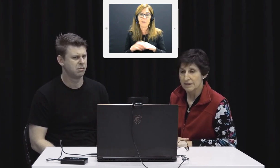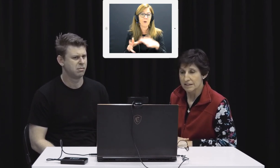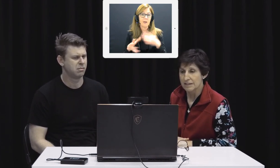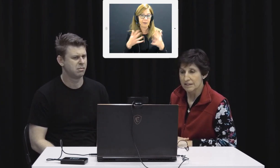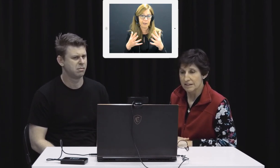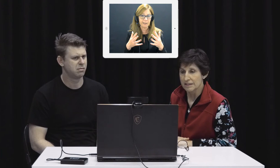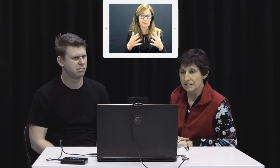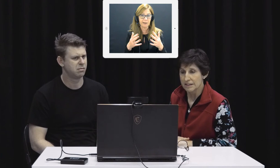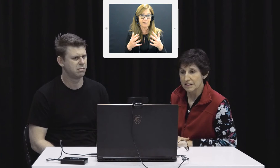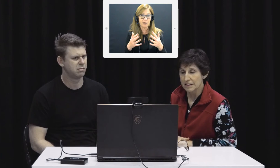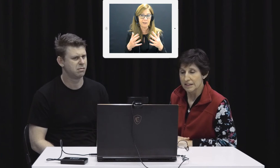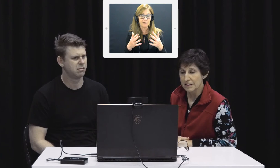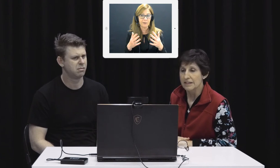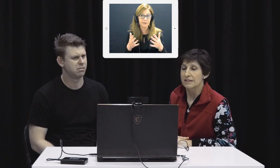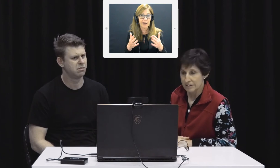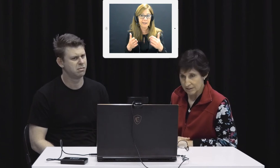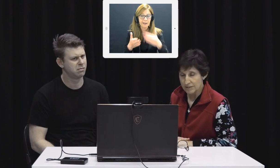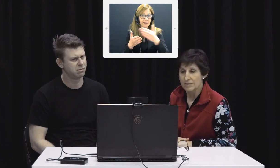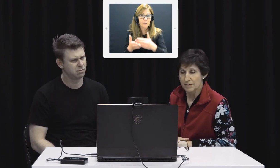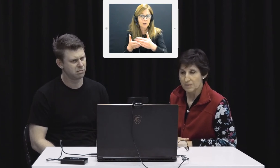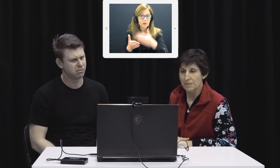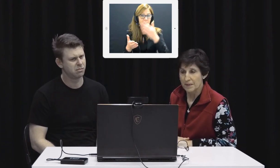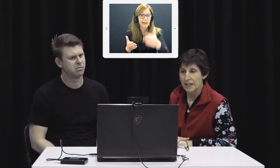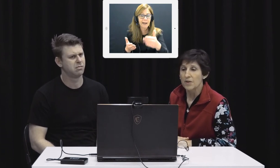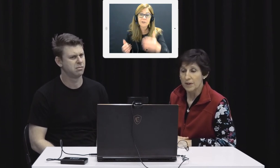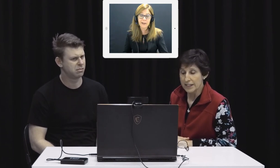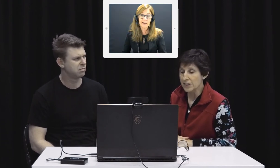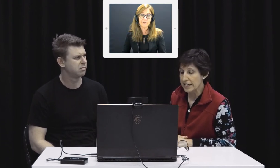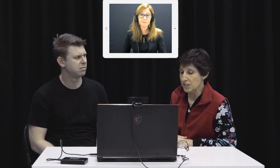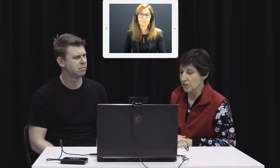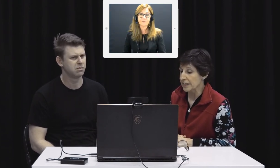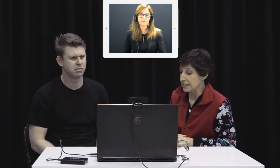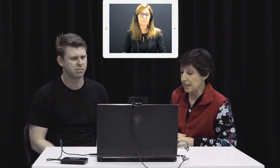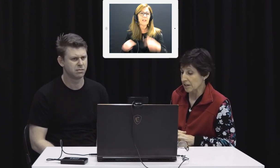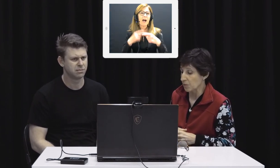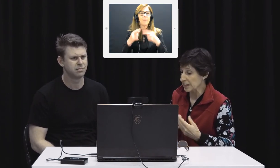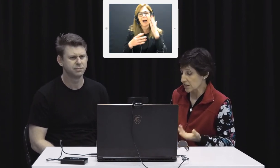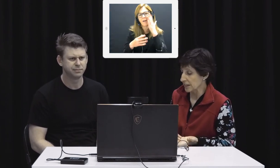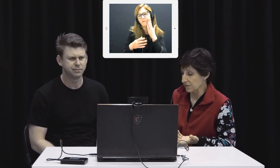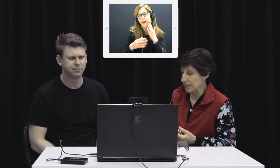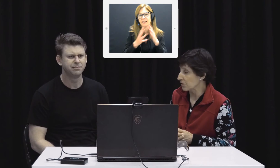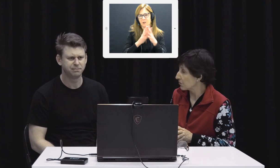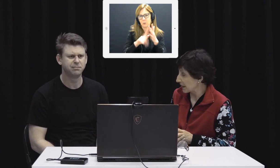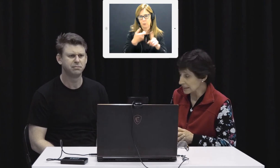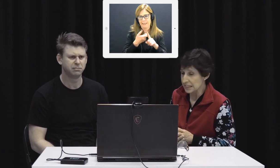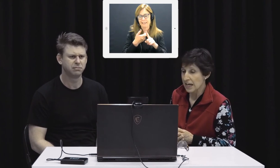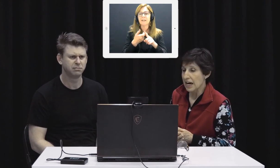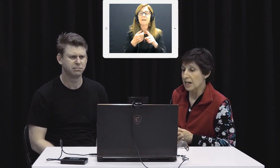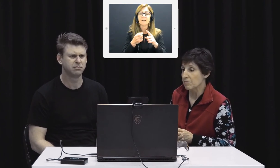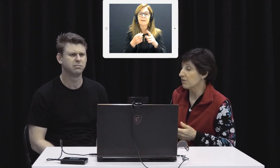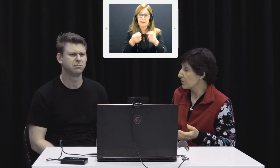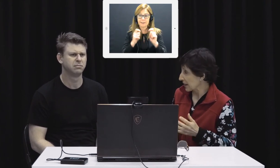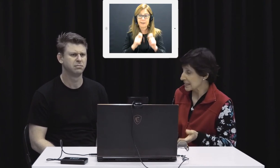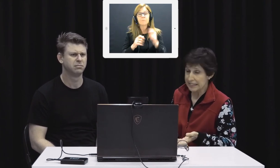and he had weakness on the left side of his face. What did you say after that? Right, okay. So, yes, weakness on the left side of his face,